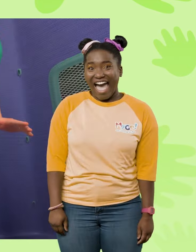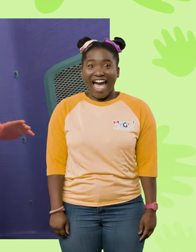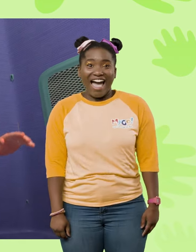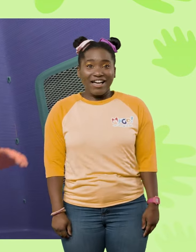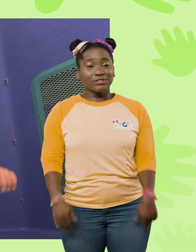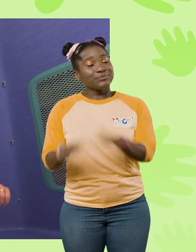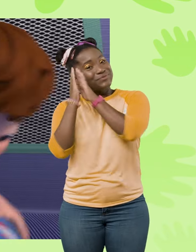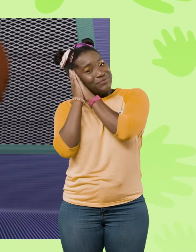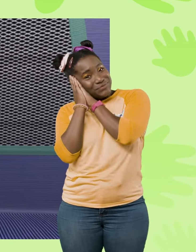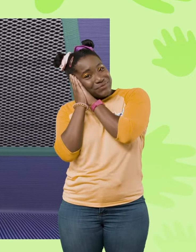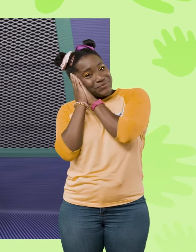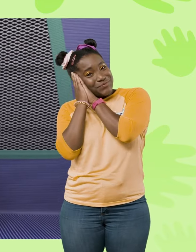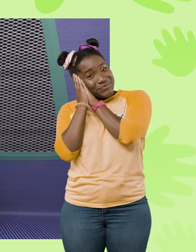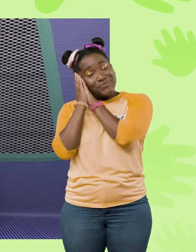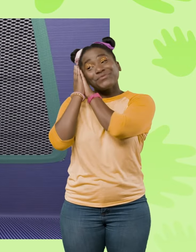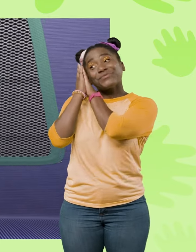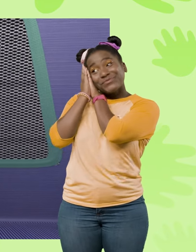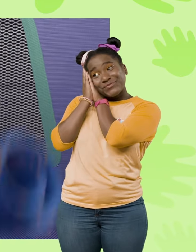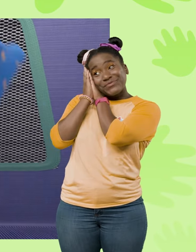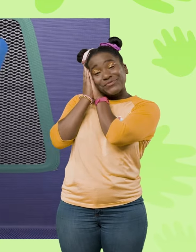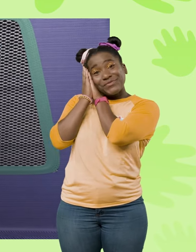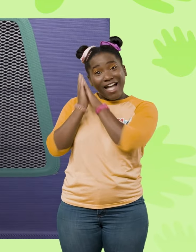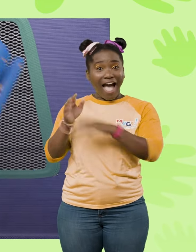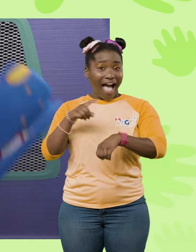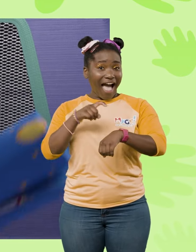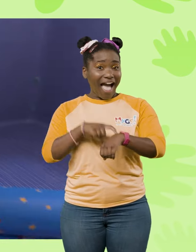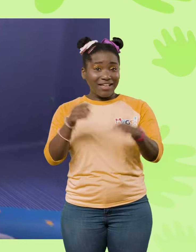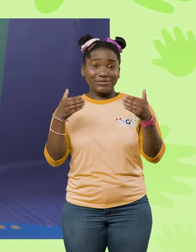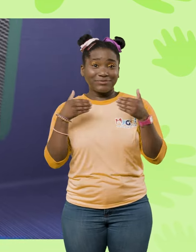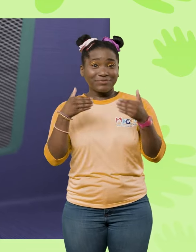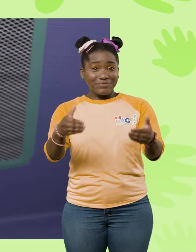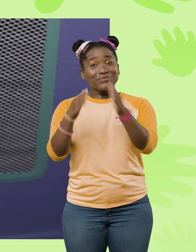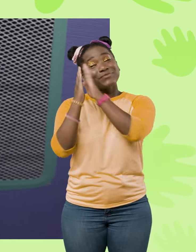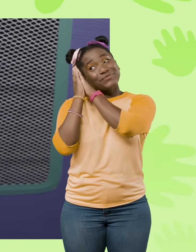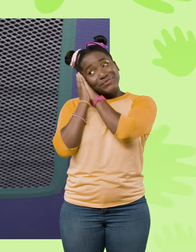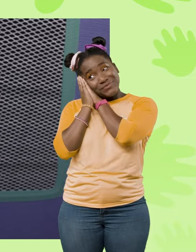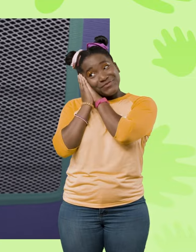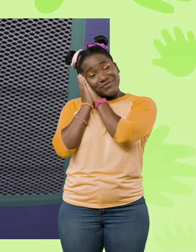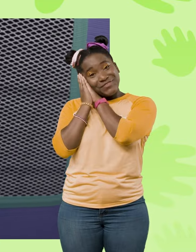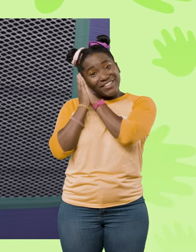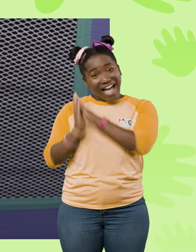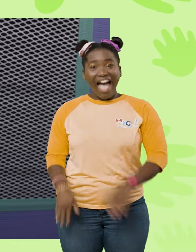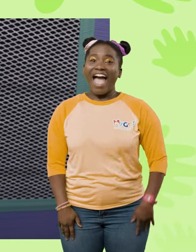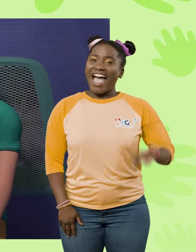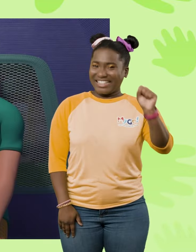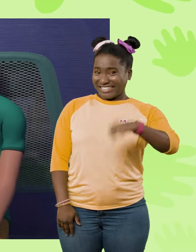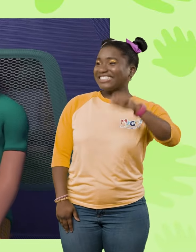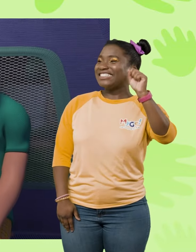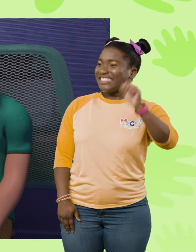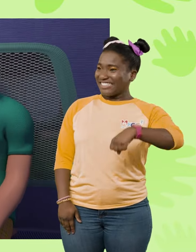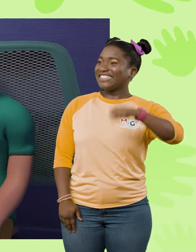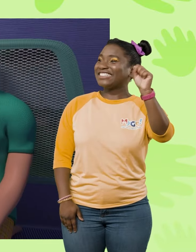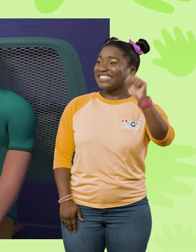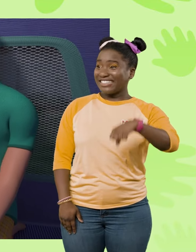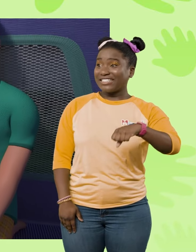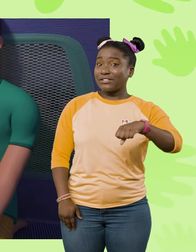Ah. Bed, bed, it's time to get in bed. Yes, yes, yes,